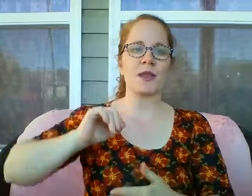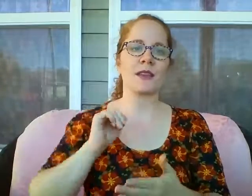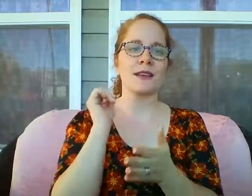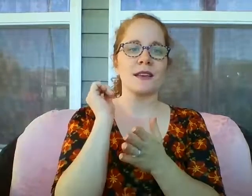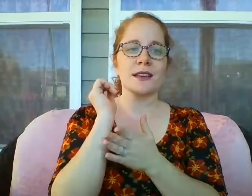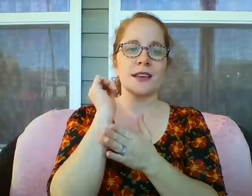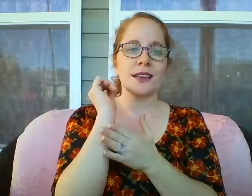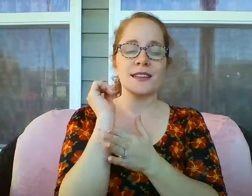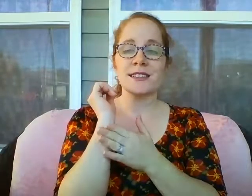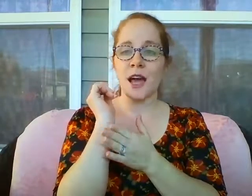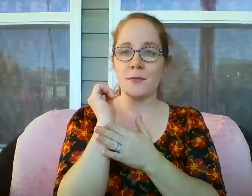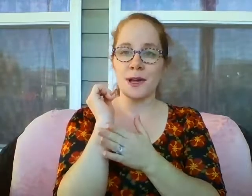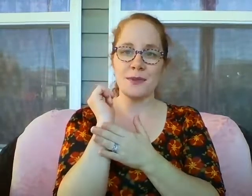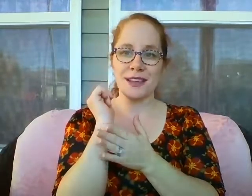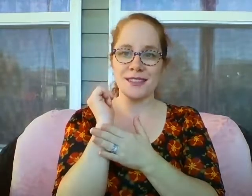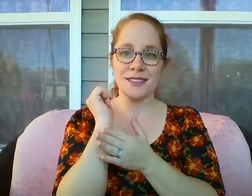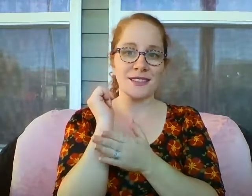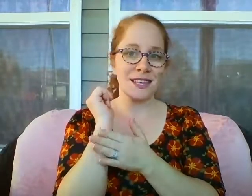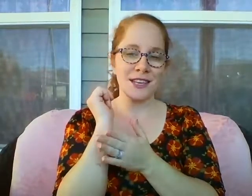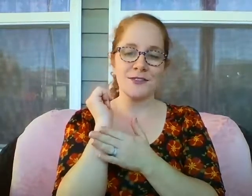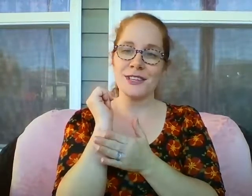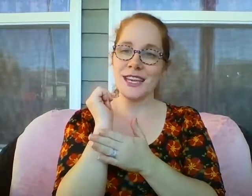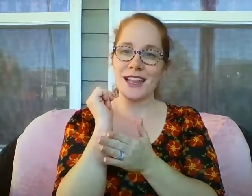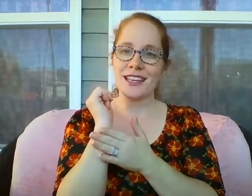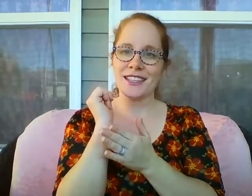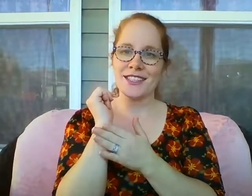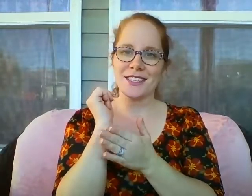It is not my place to seek retaliation.